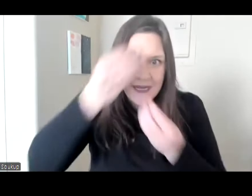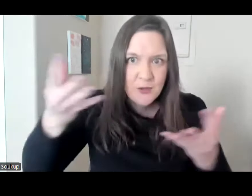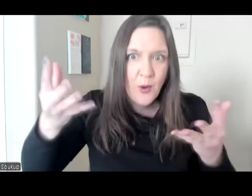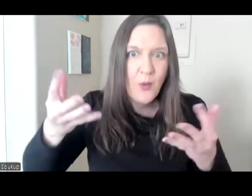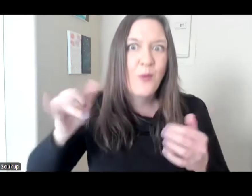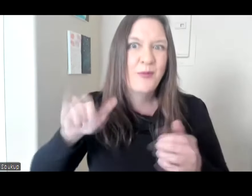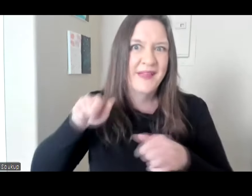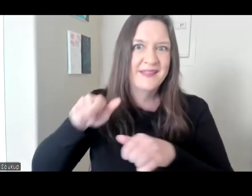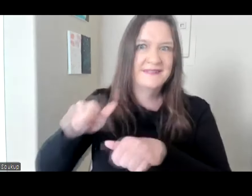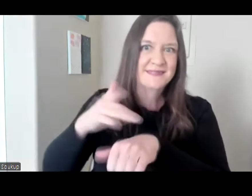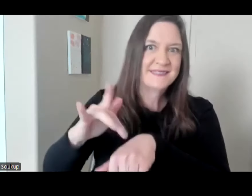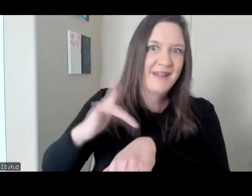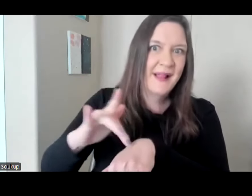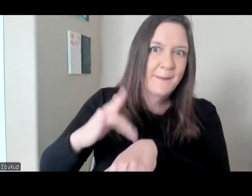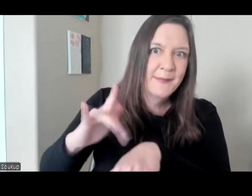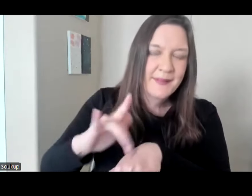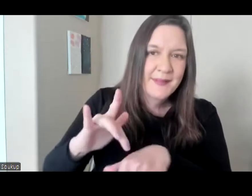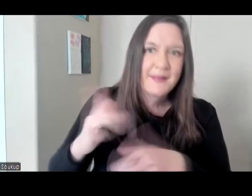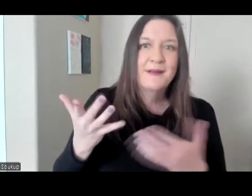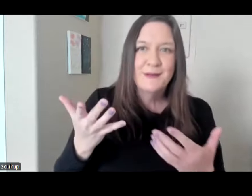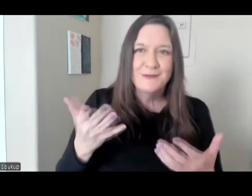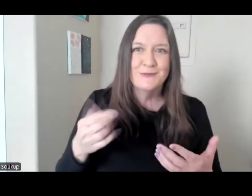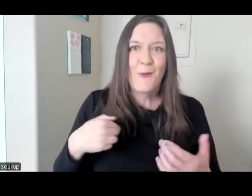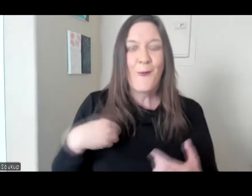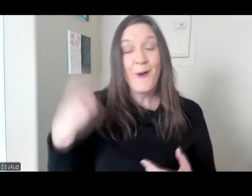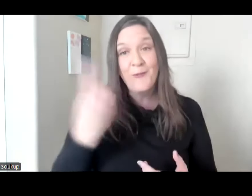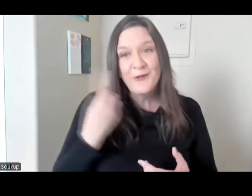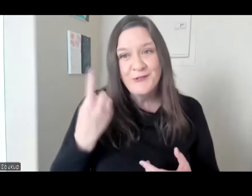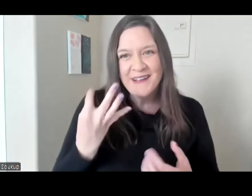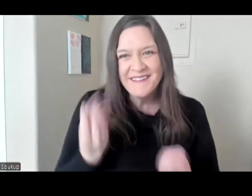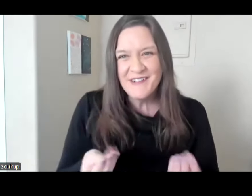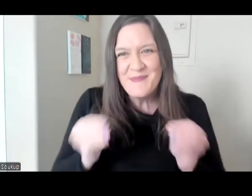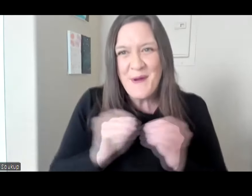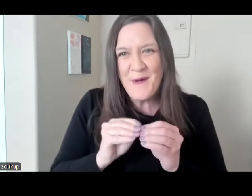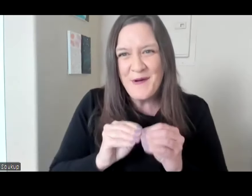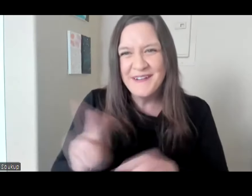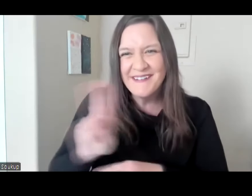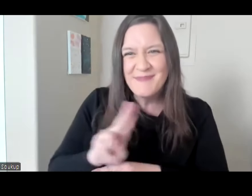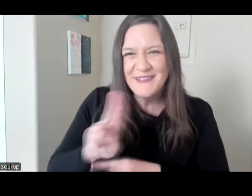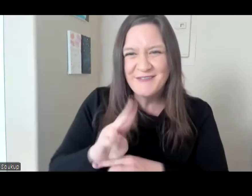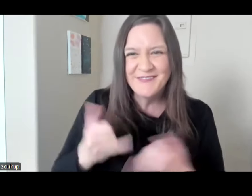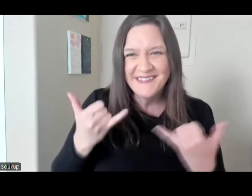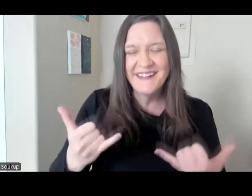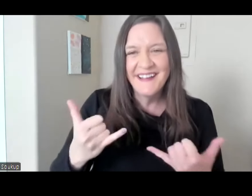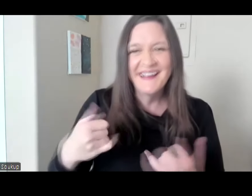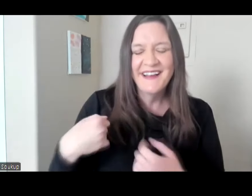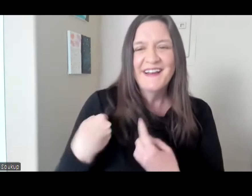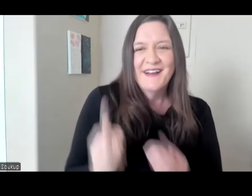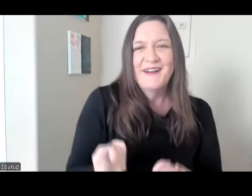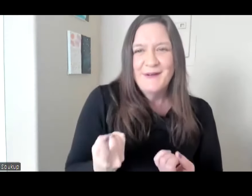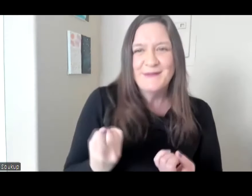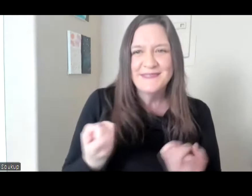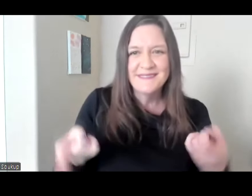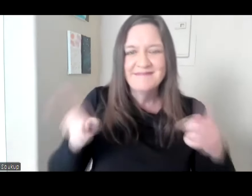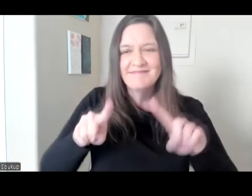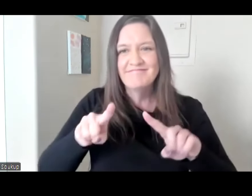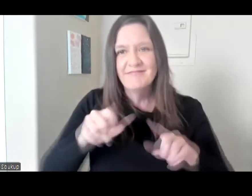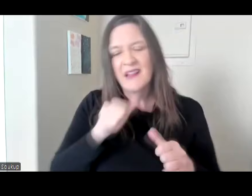after this incident, there has been discussion. So I'm hoping that we will be able to highlight